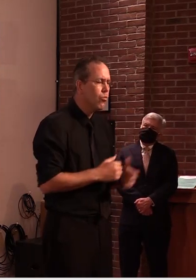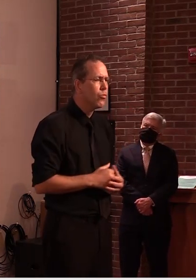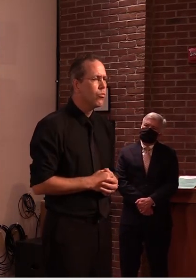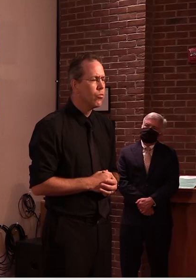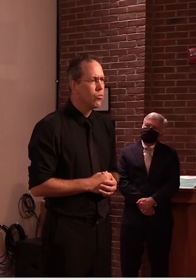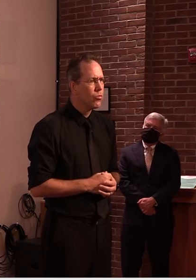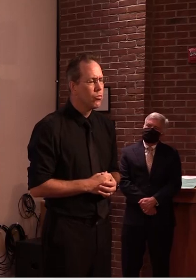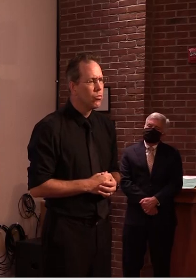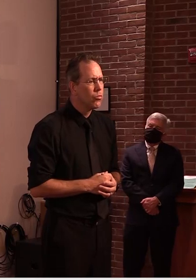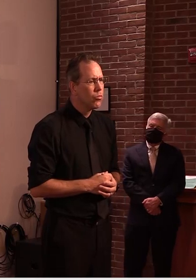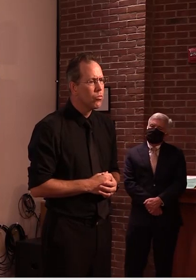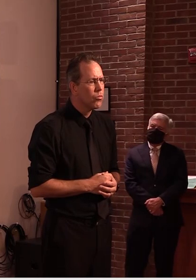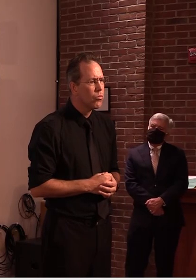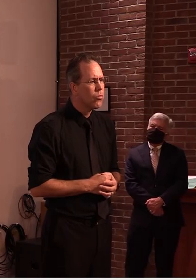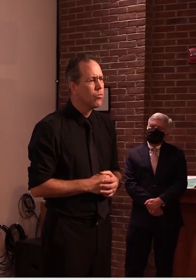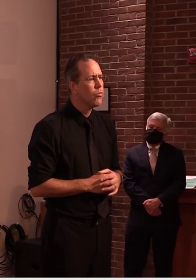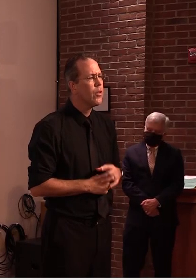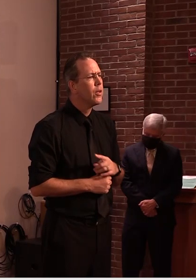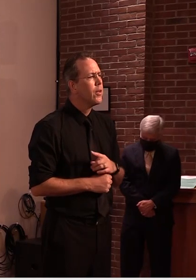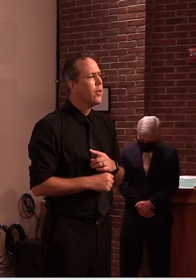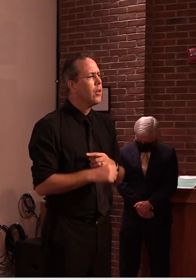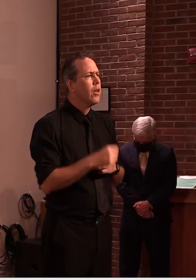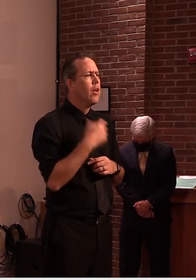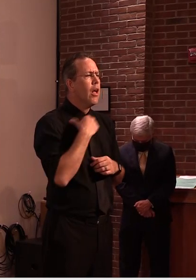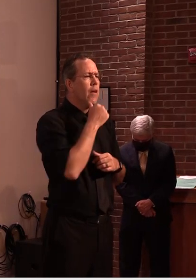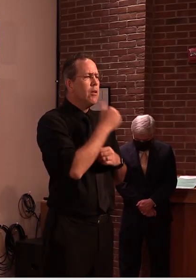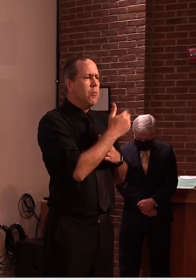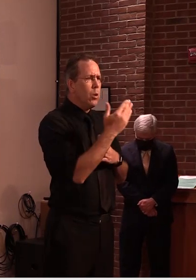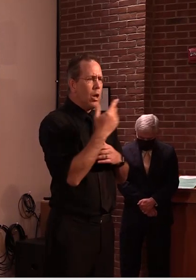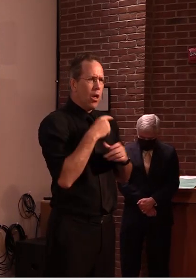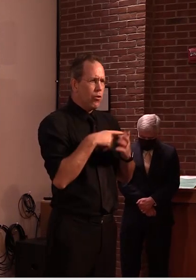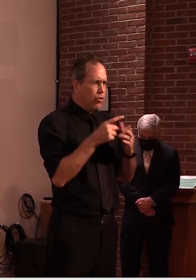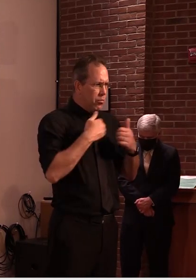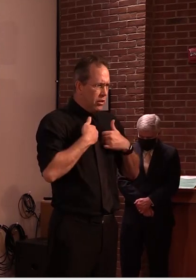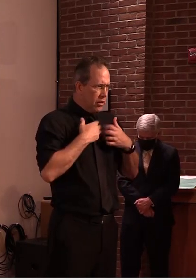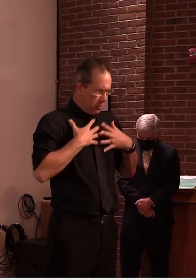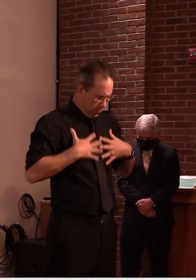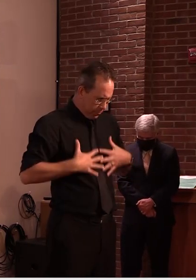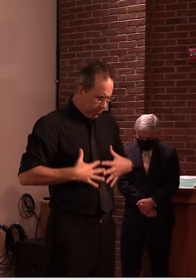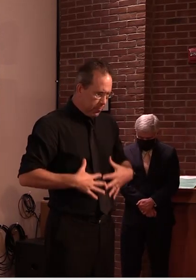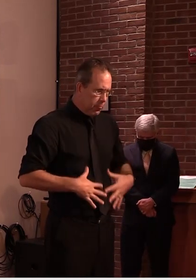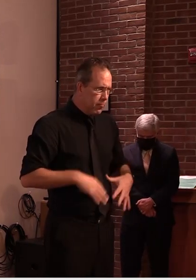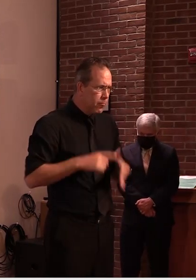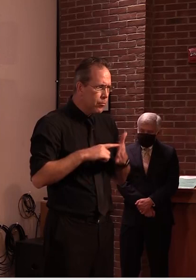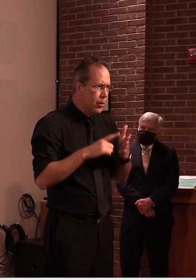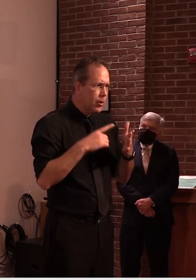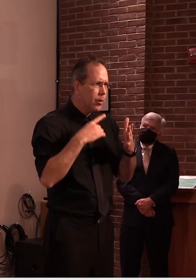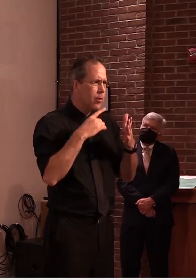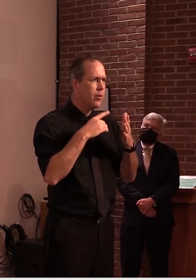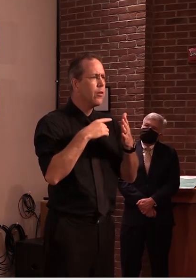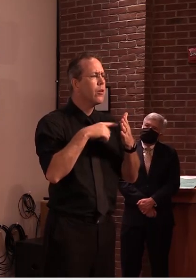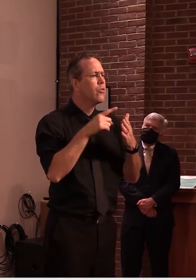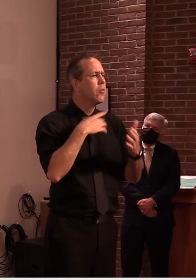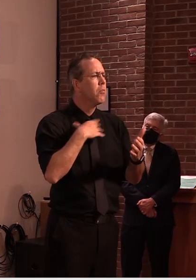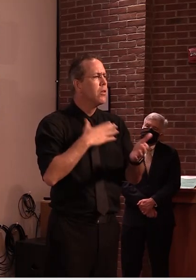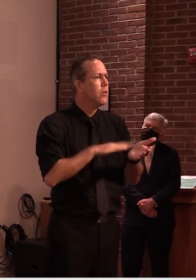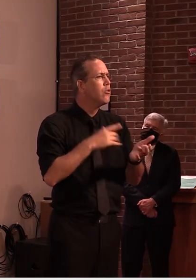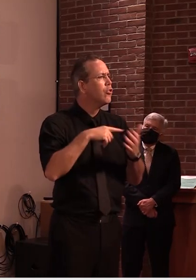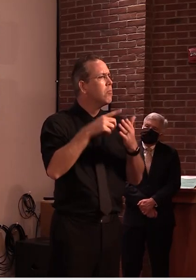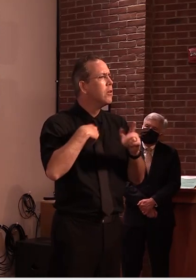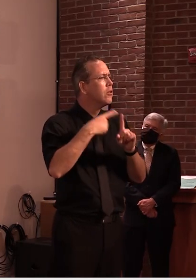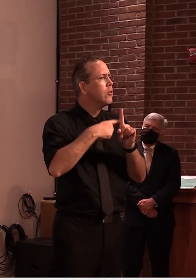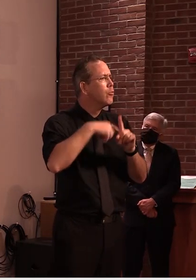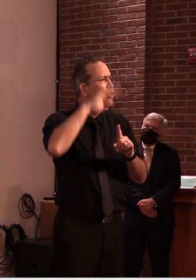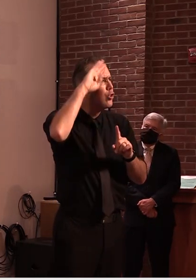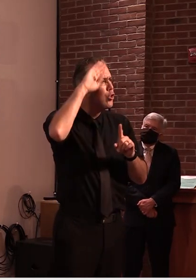uh symptom check every morning if you will and a temperature check every morning um and